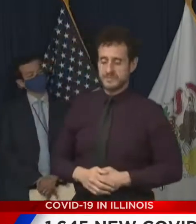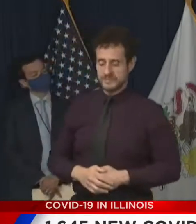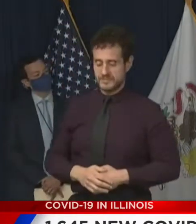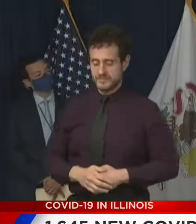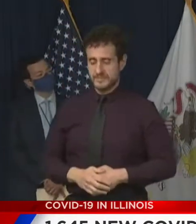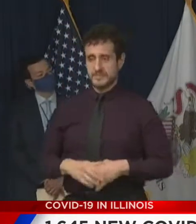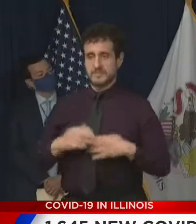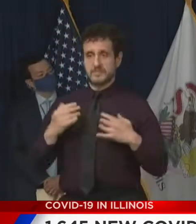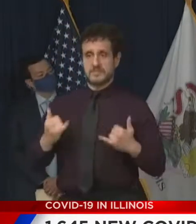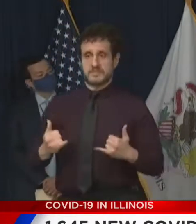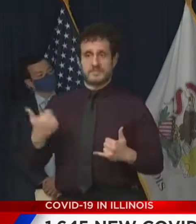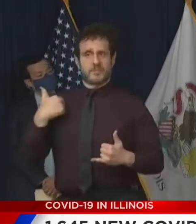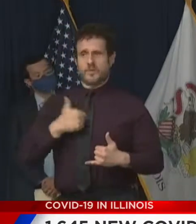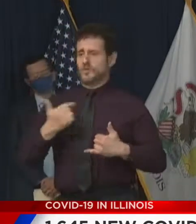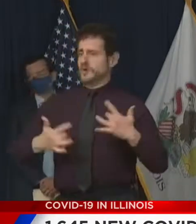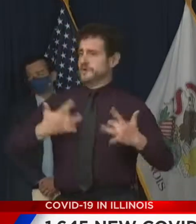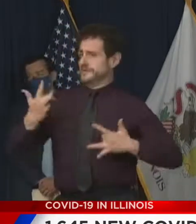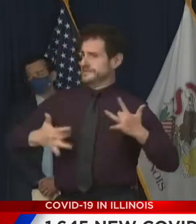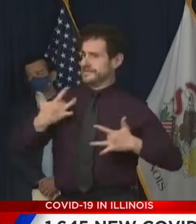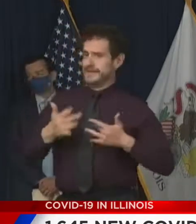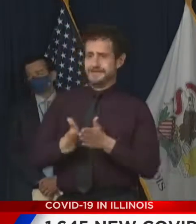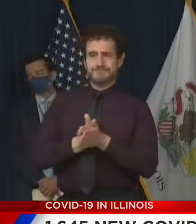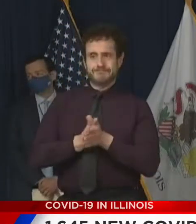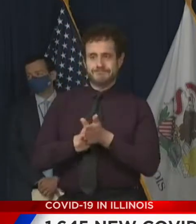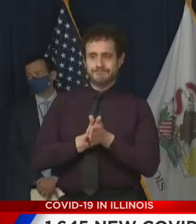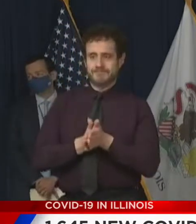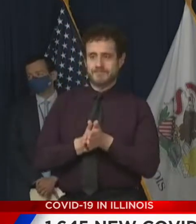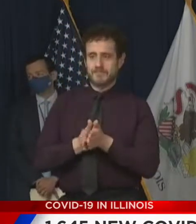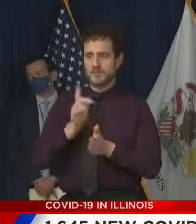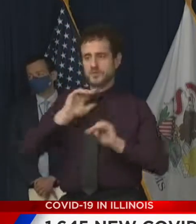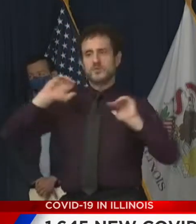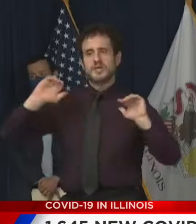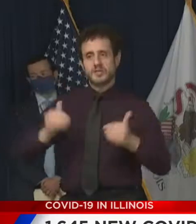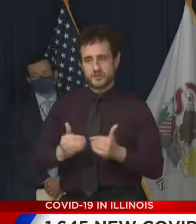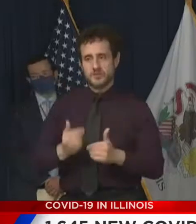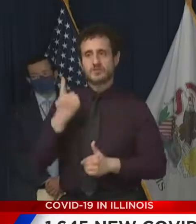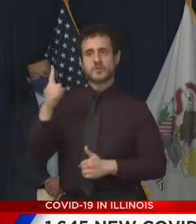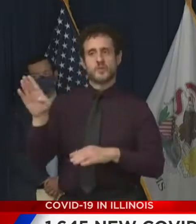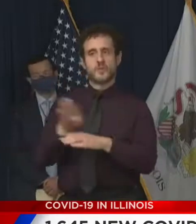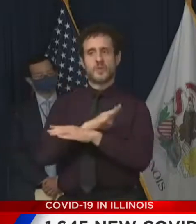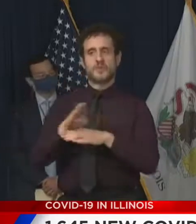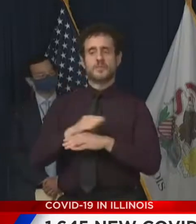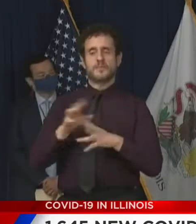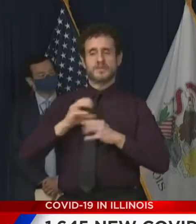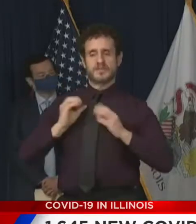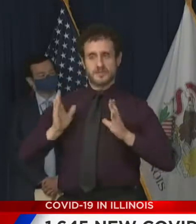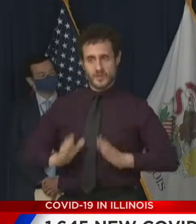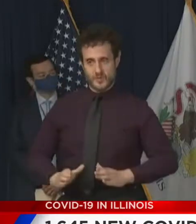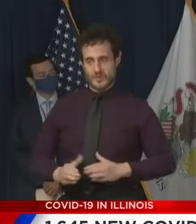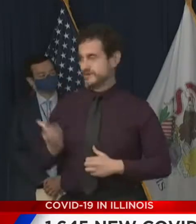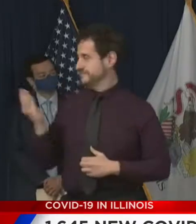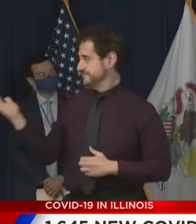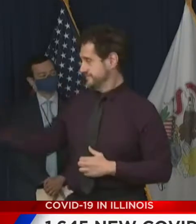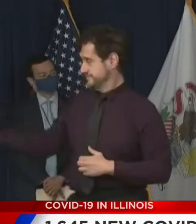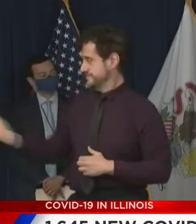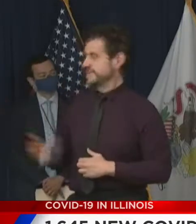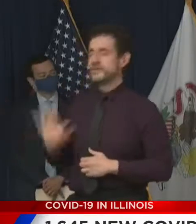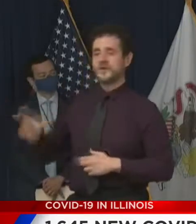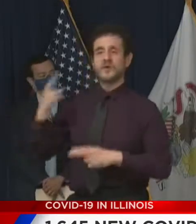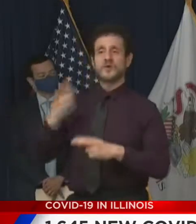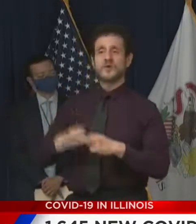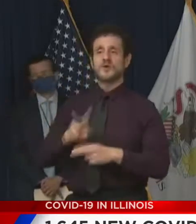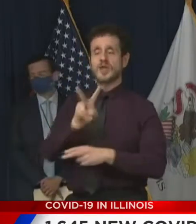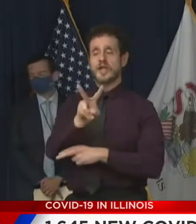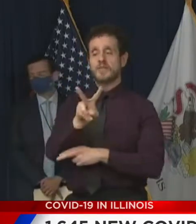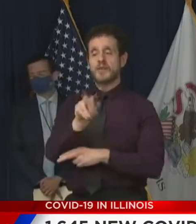time to introduce one of those business owners. Her name is